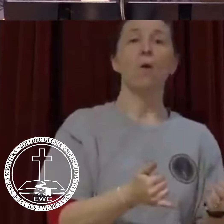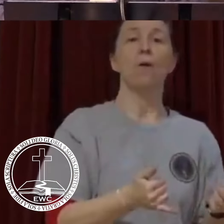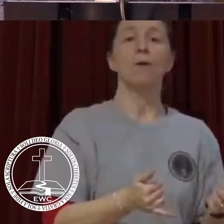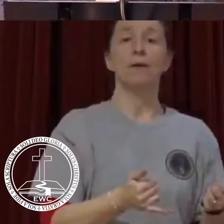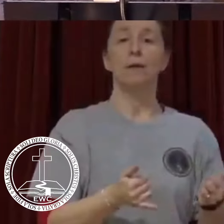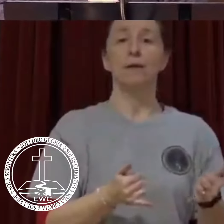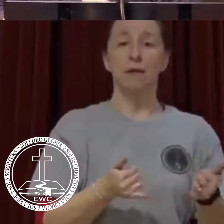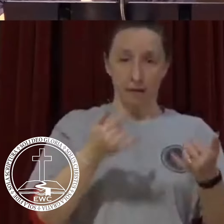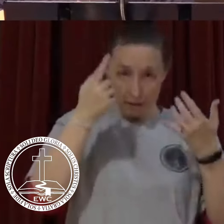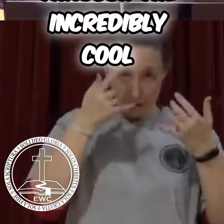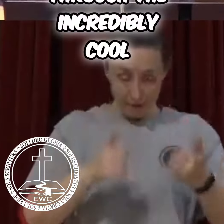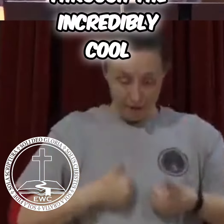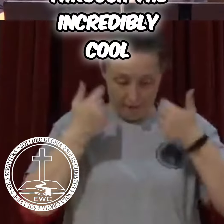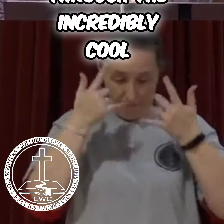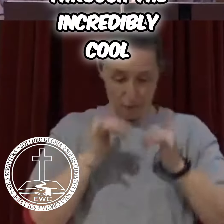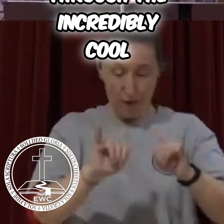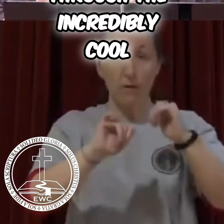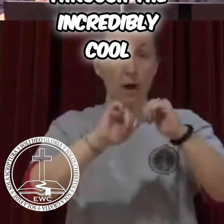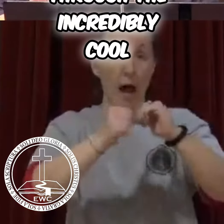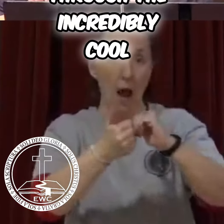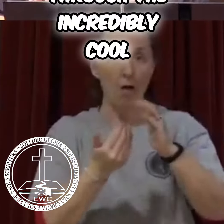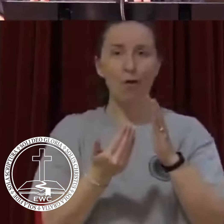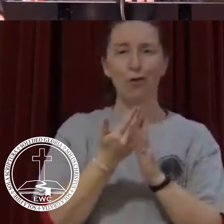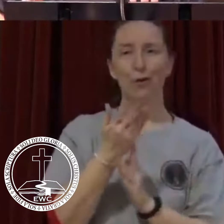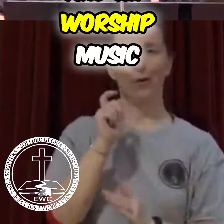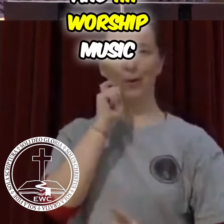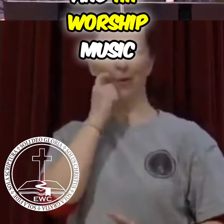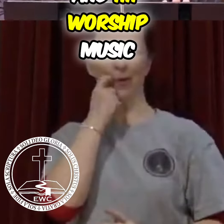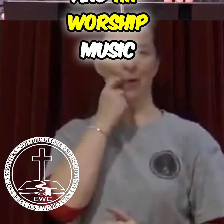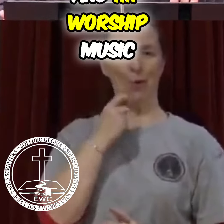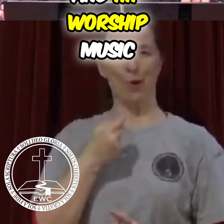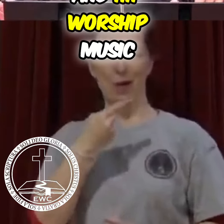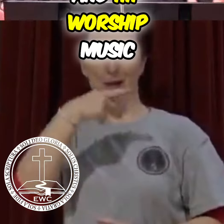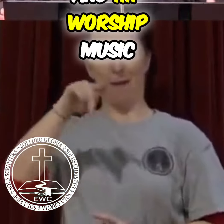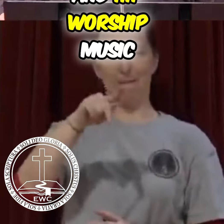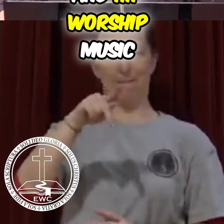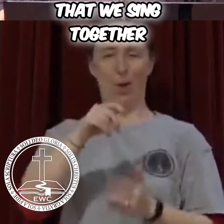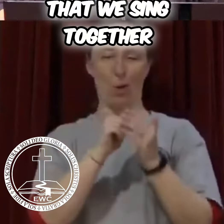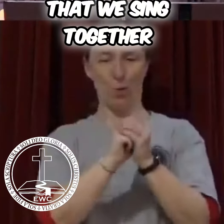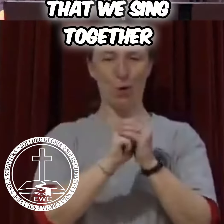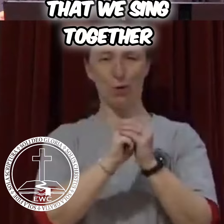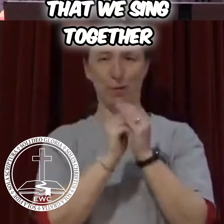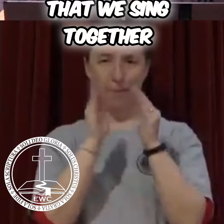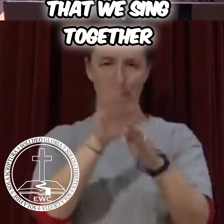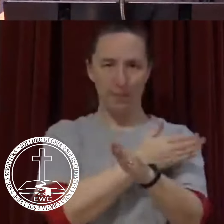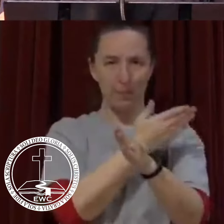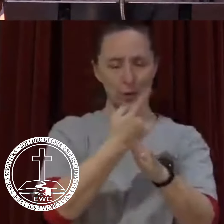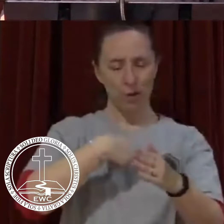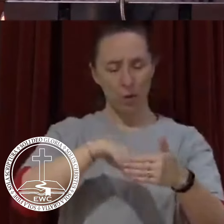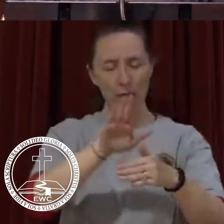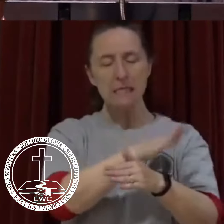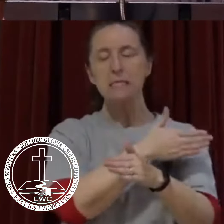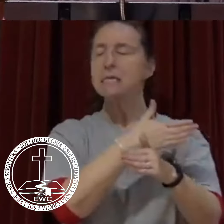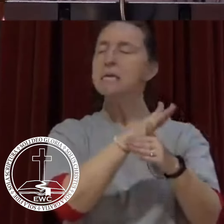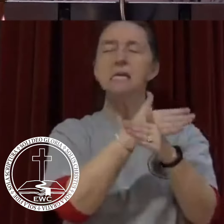through the incredibly cool and hip worship music that we sing together